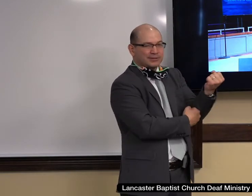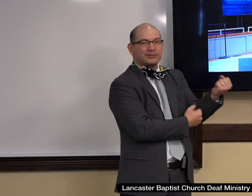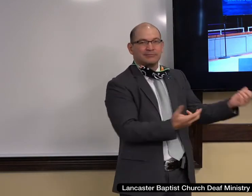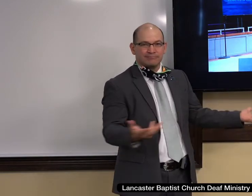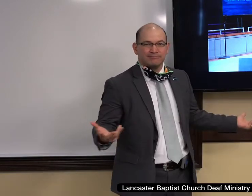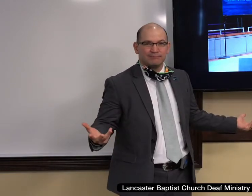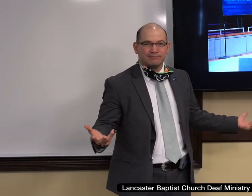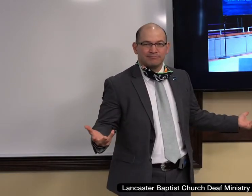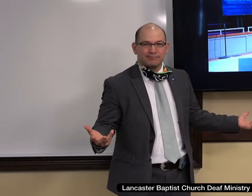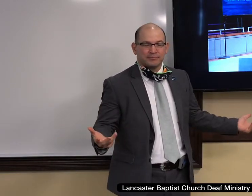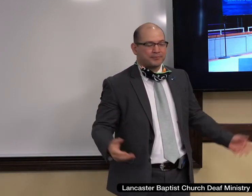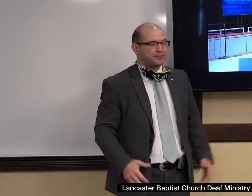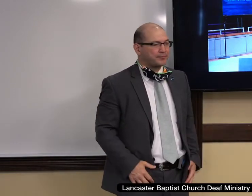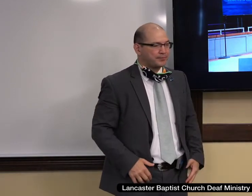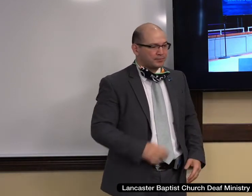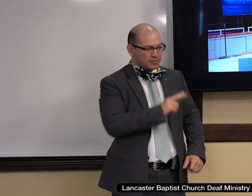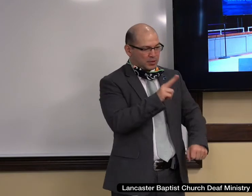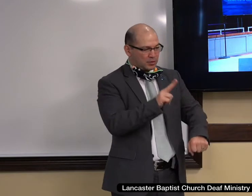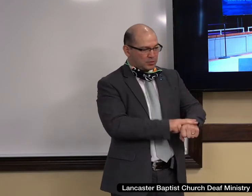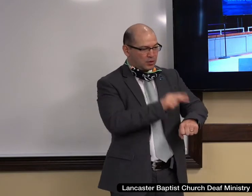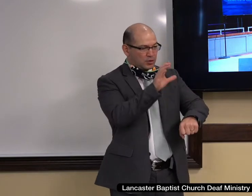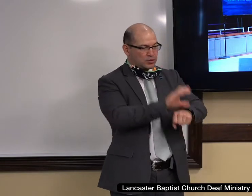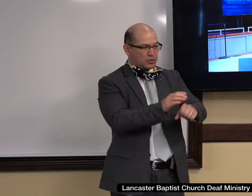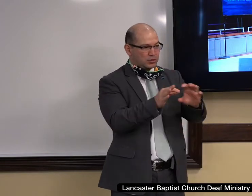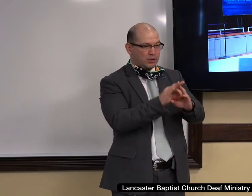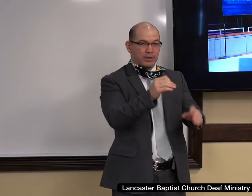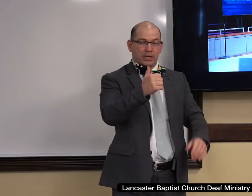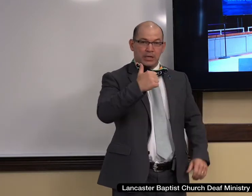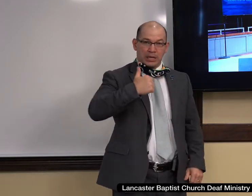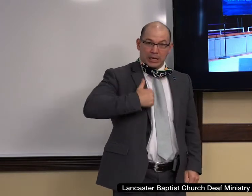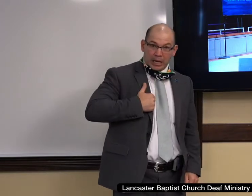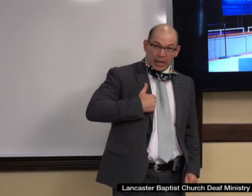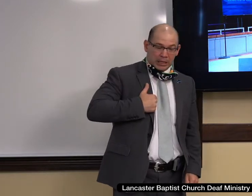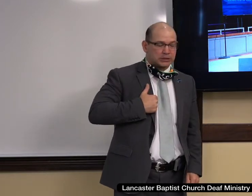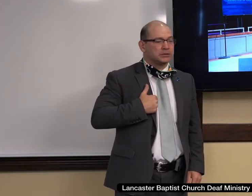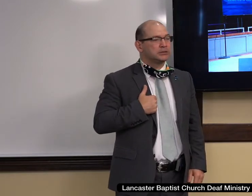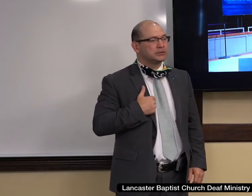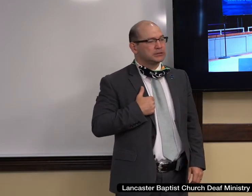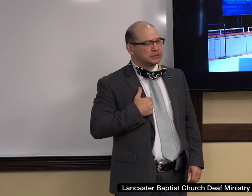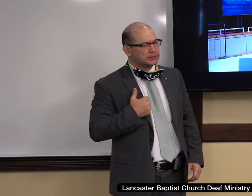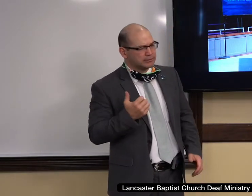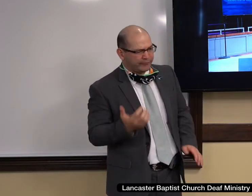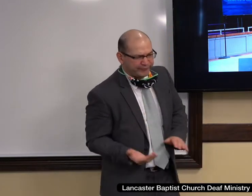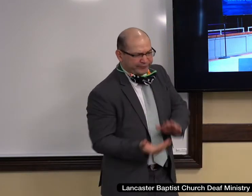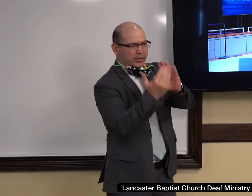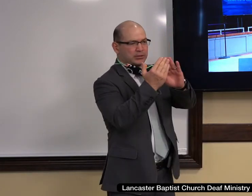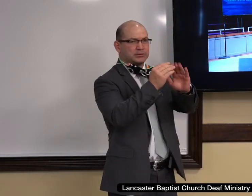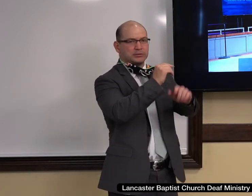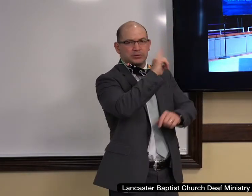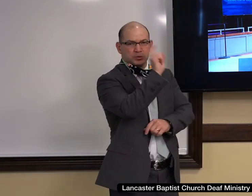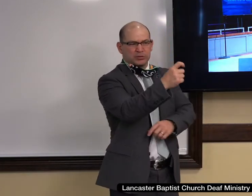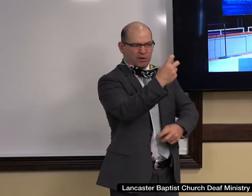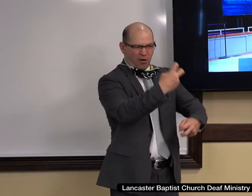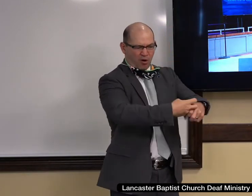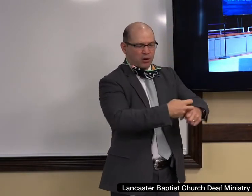The United Church of Canada recently dealt with a confounding, controversial question. Here was the question, the United Church of Canada.